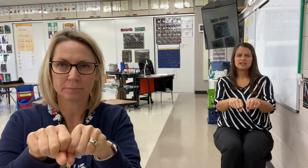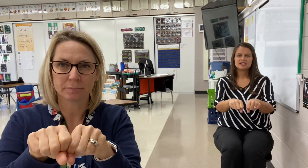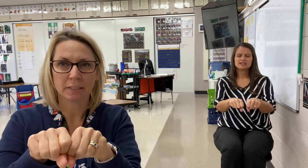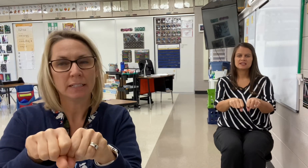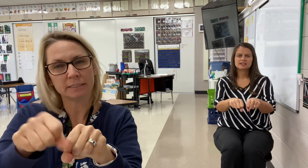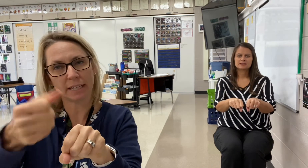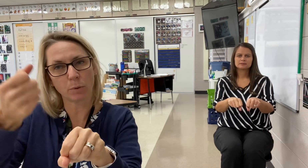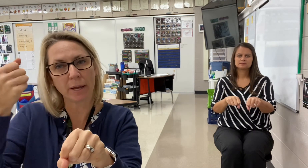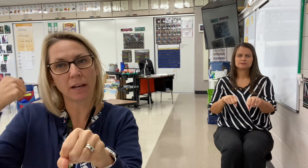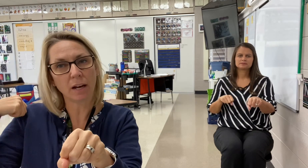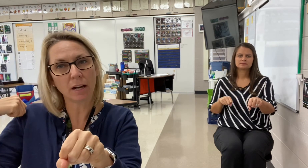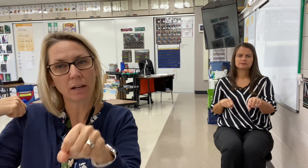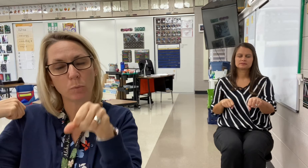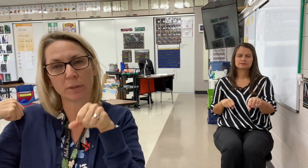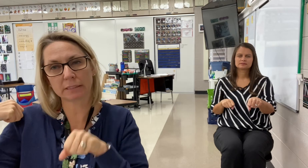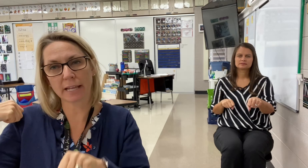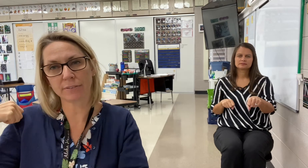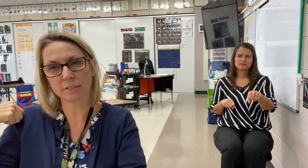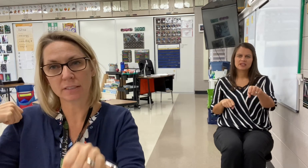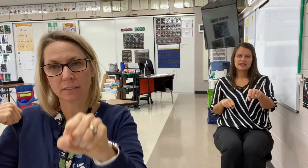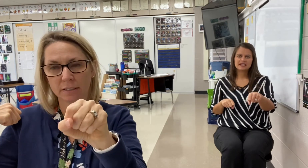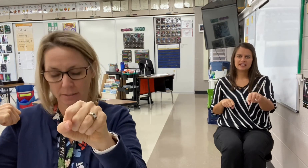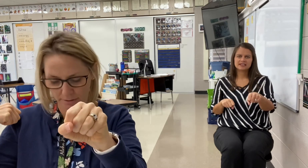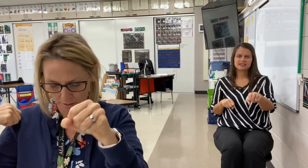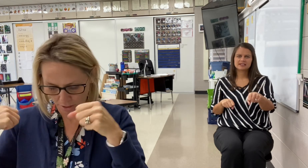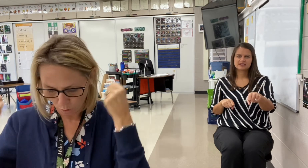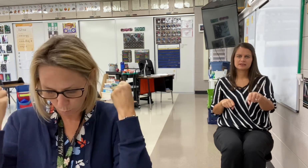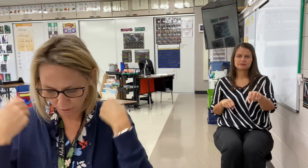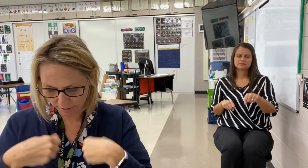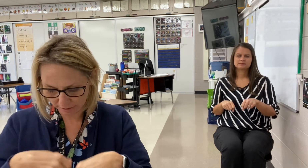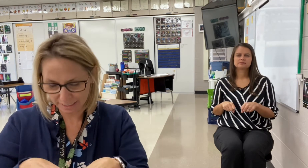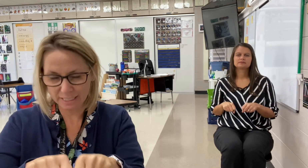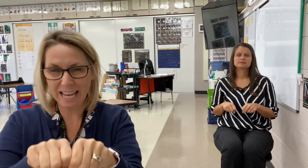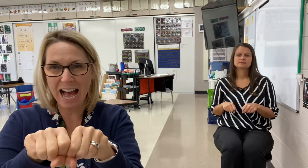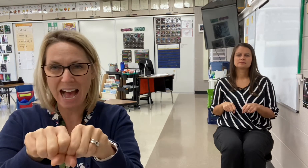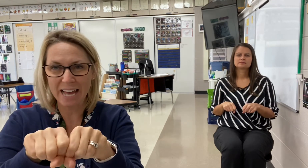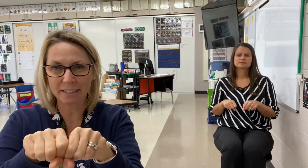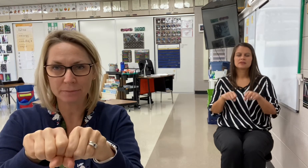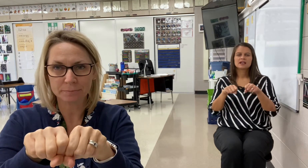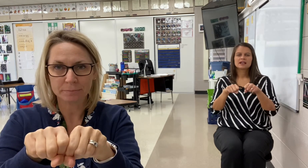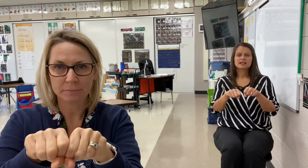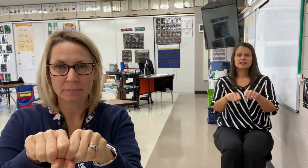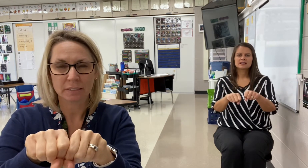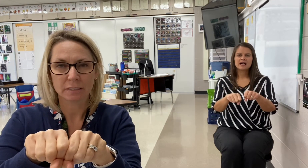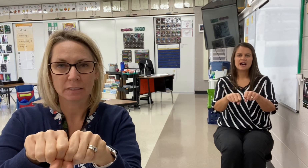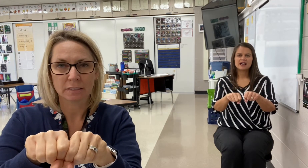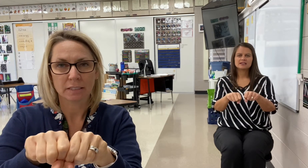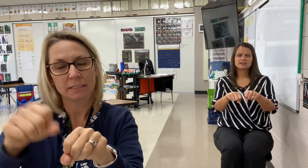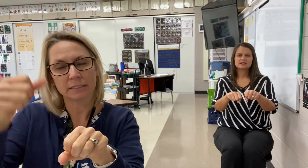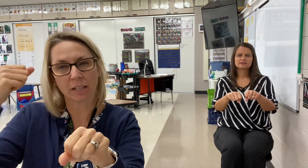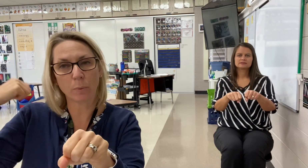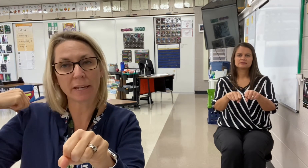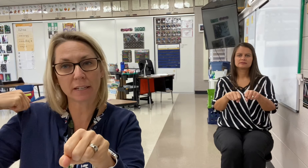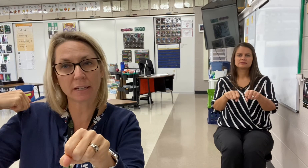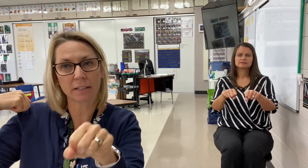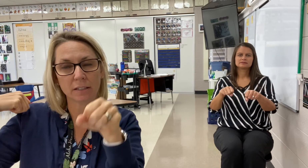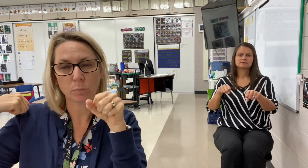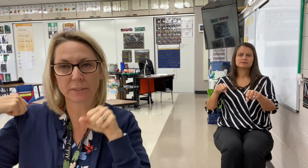Hit. Take away huh. What's left? It. Word is cod. Cod. Take away kuh. What's